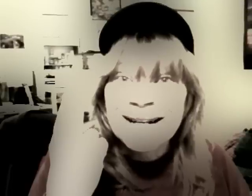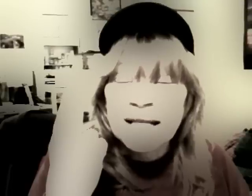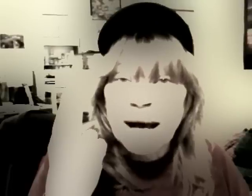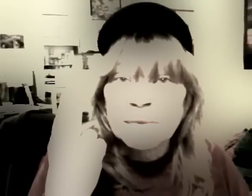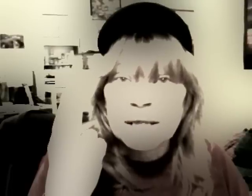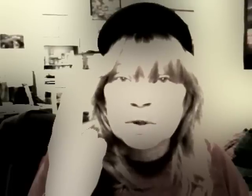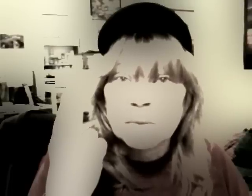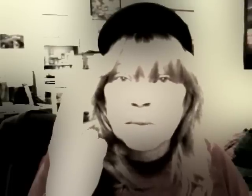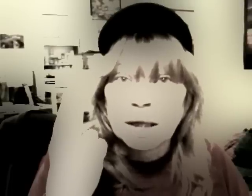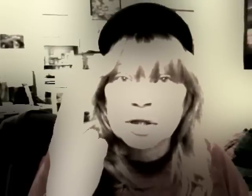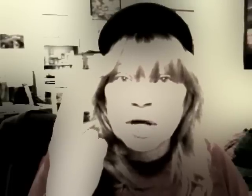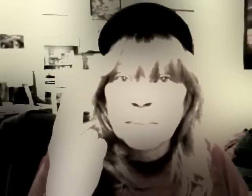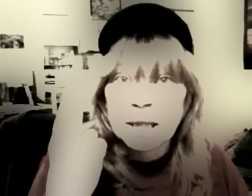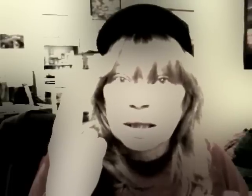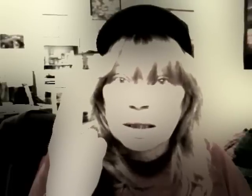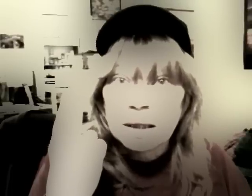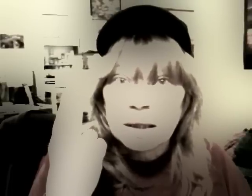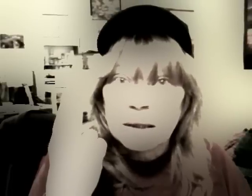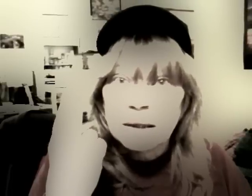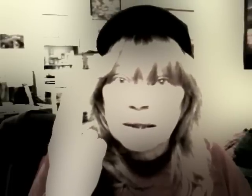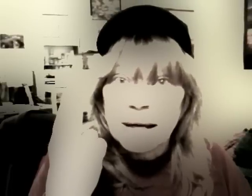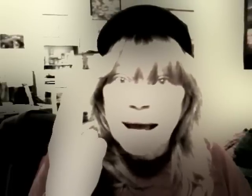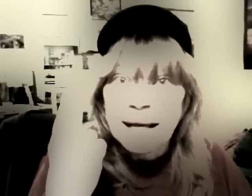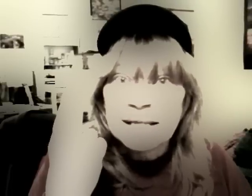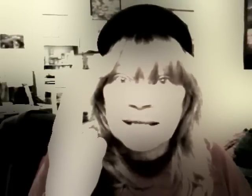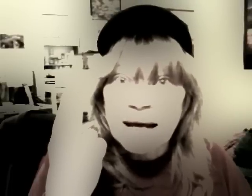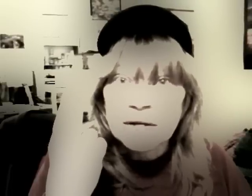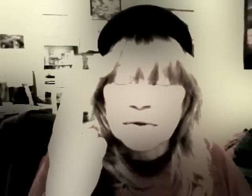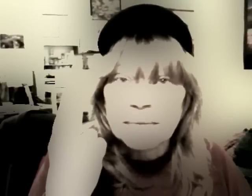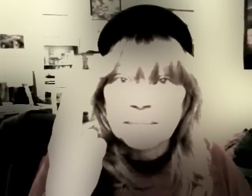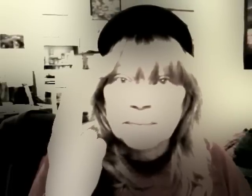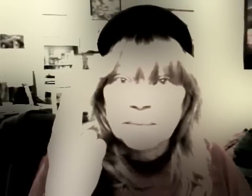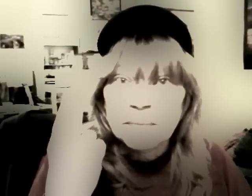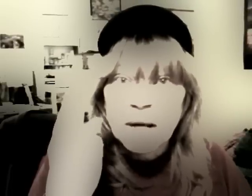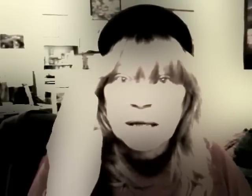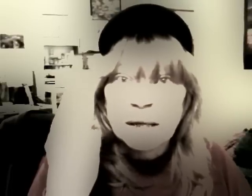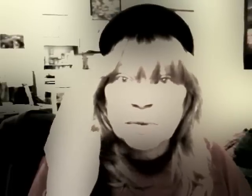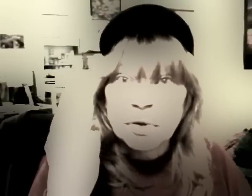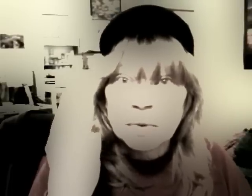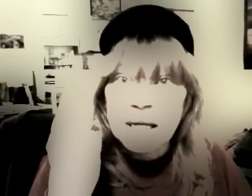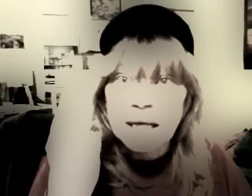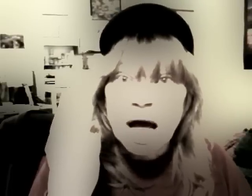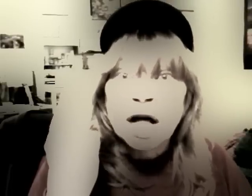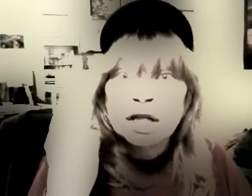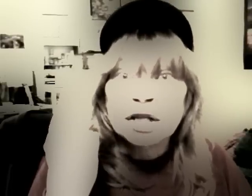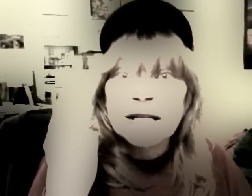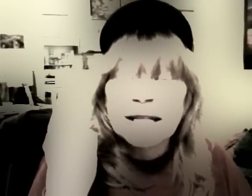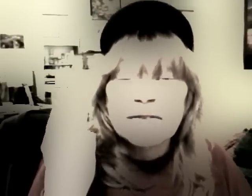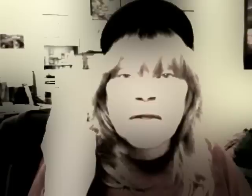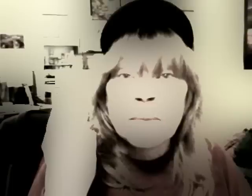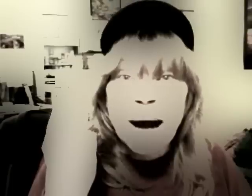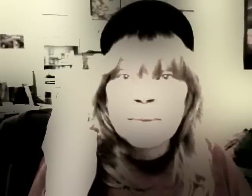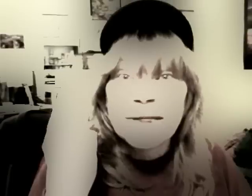time, not supermarket shopping. And stay under him. Number three, learn and live on the Bible that